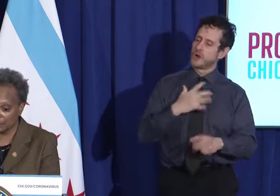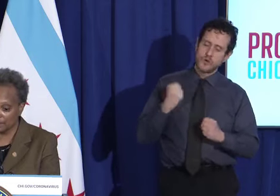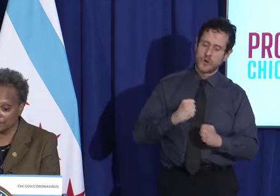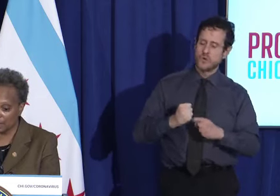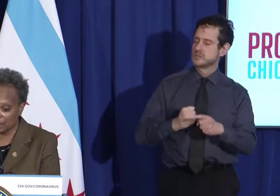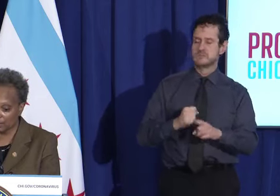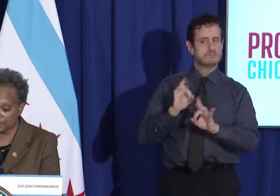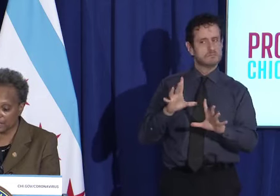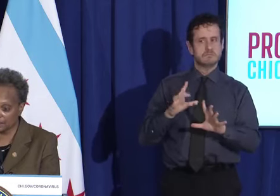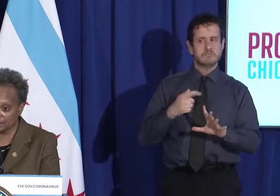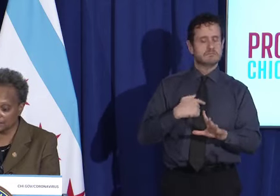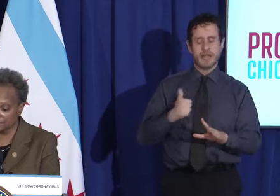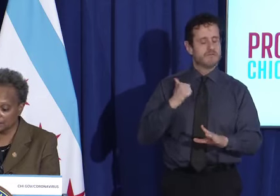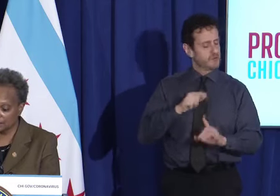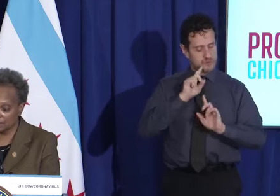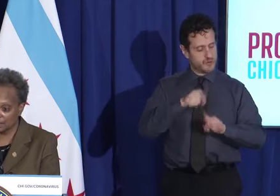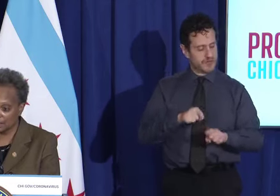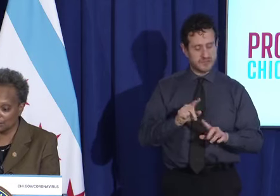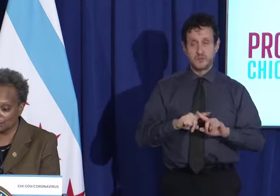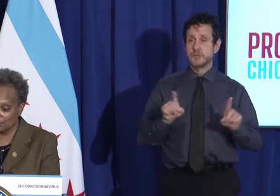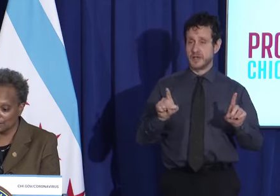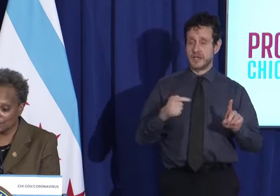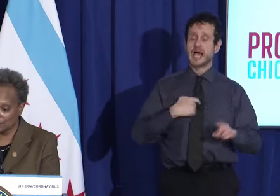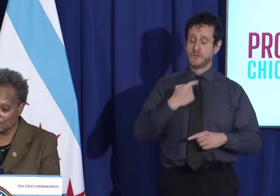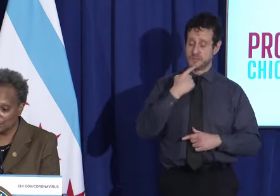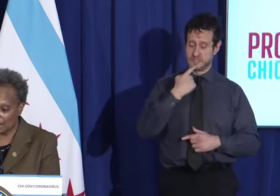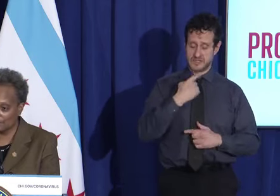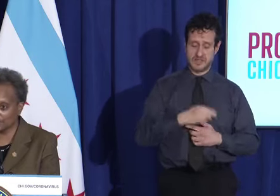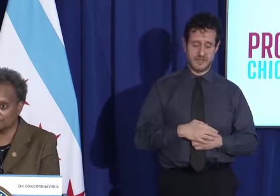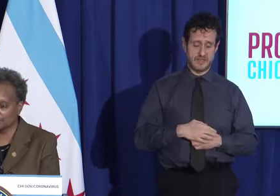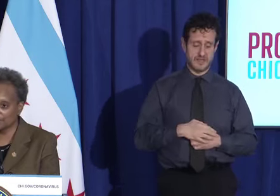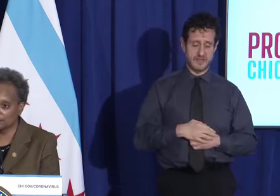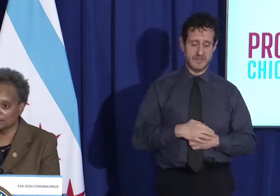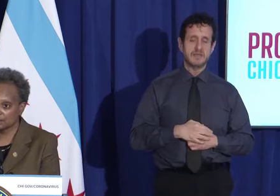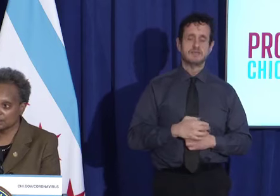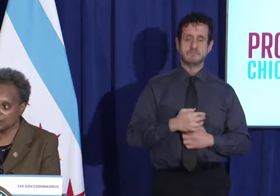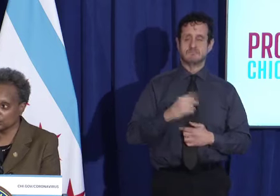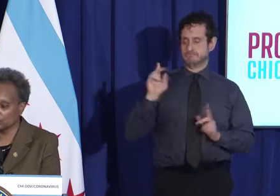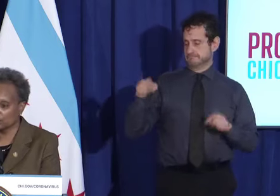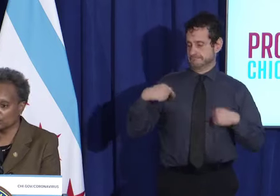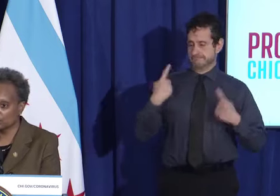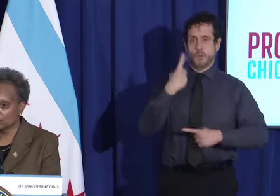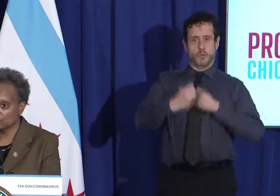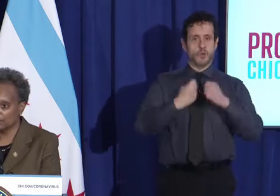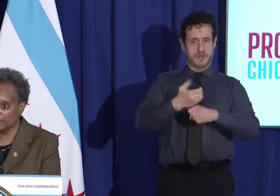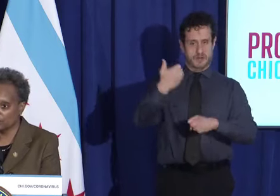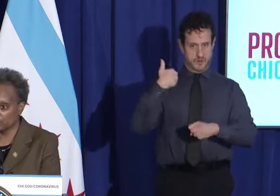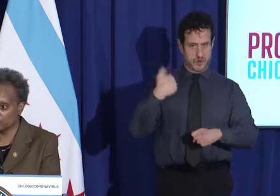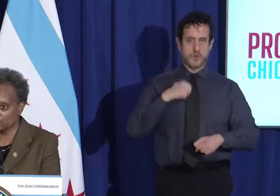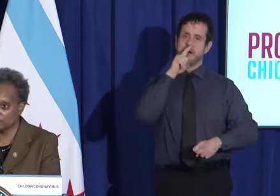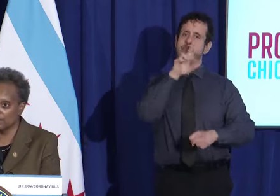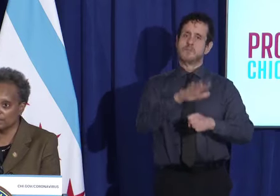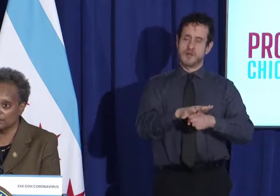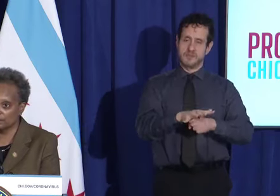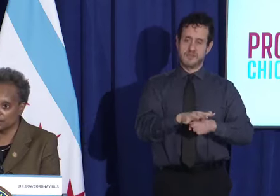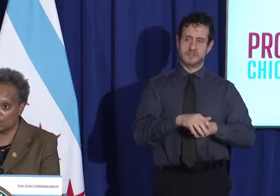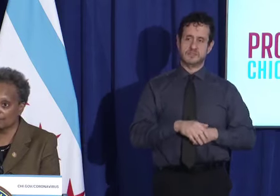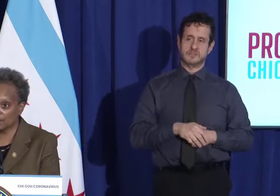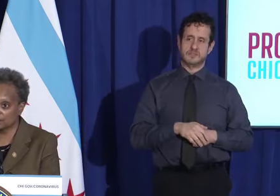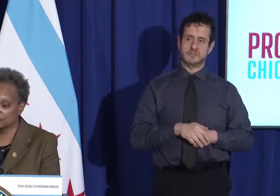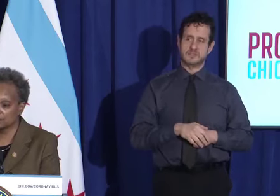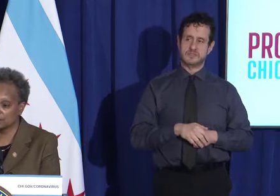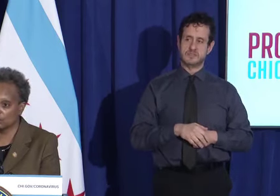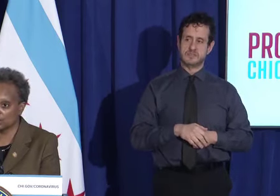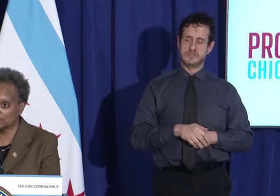But what I will say is this. I made a commitment a year ago that we would eliminate the